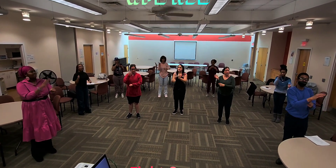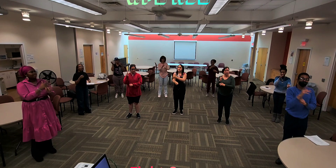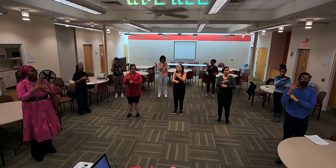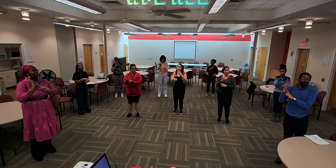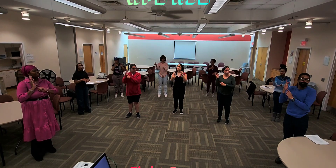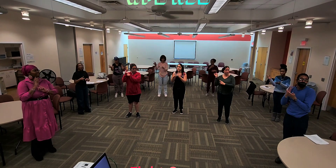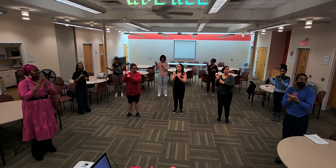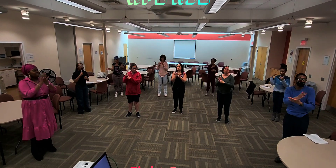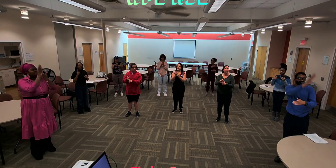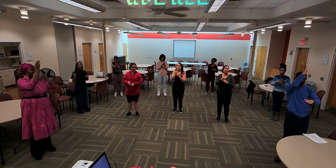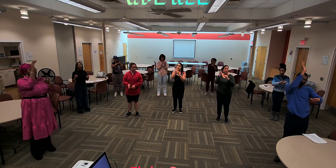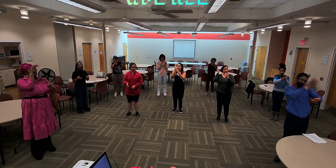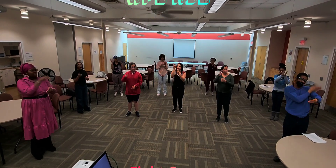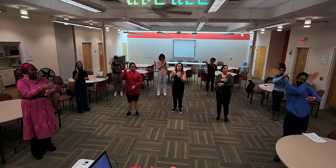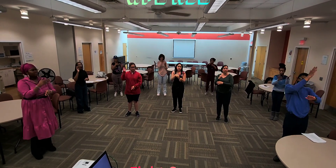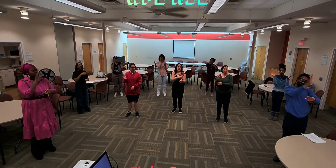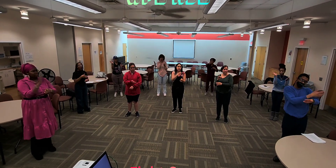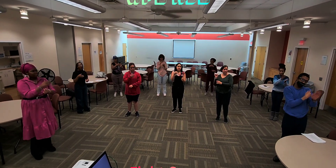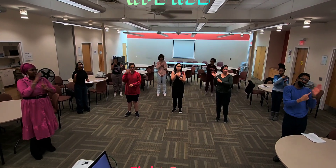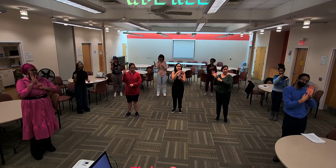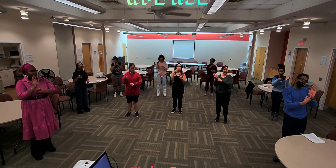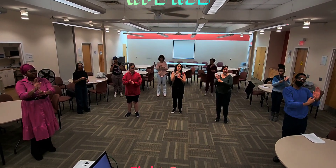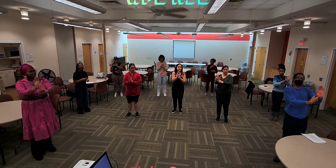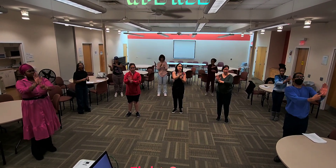song Through the night song